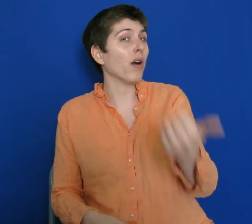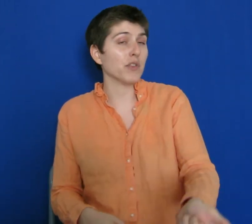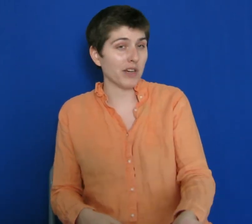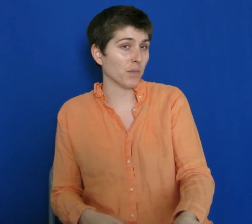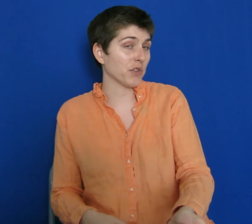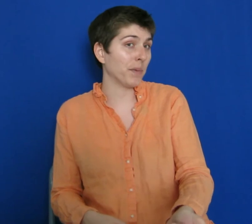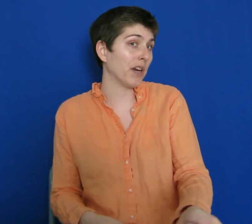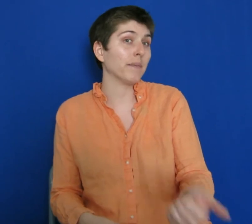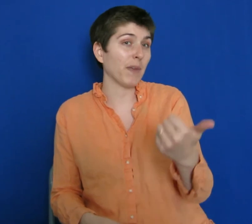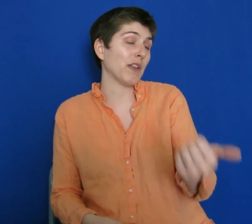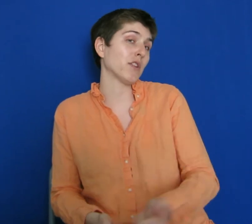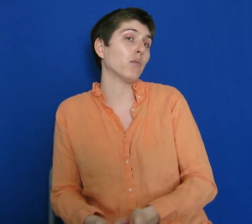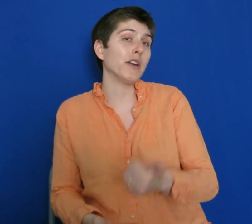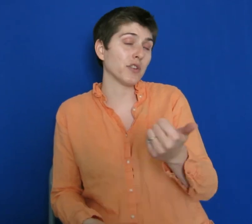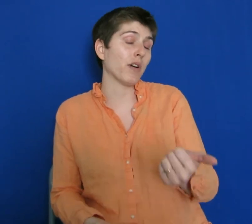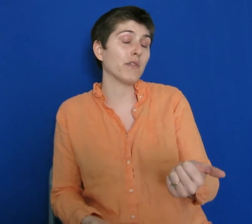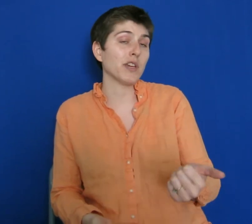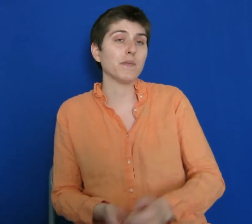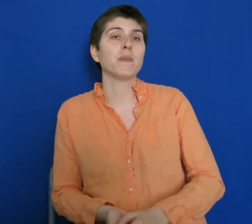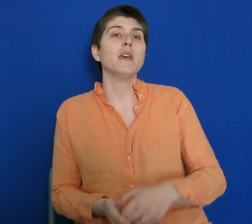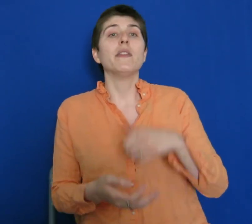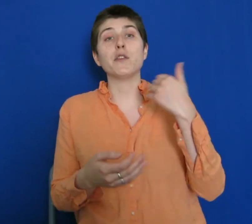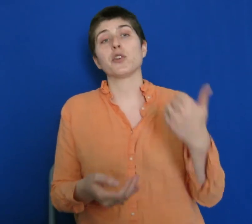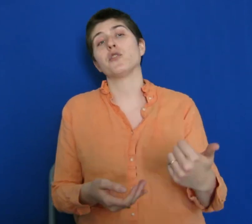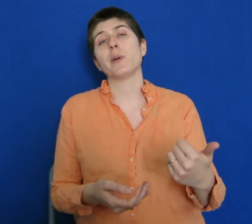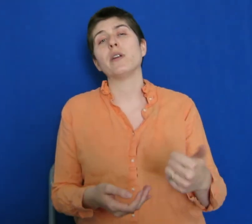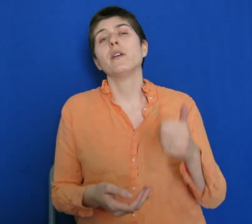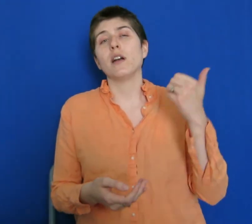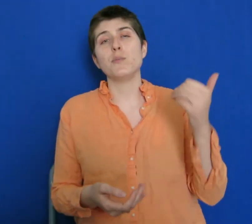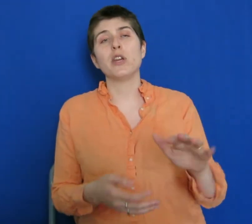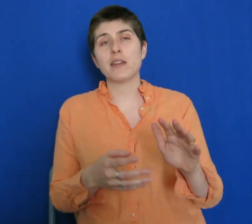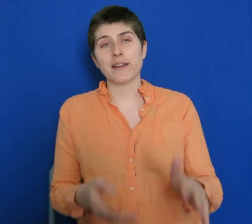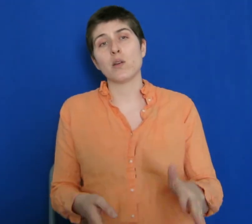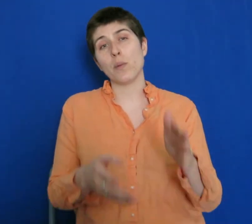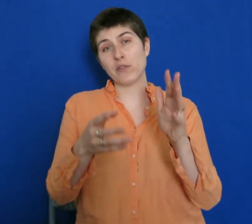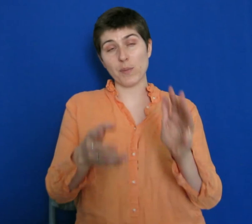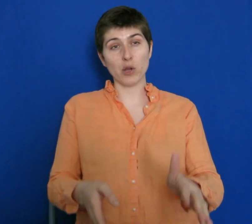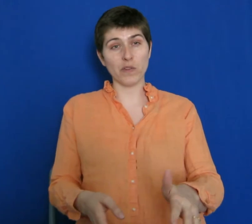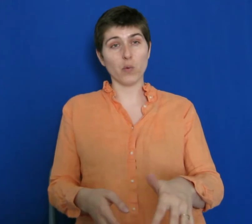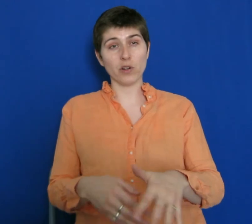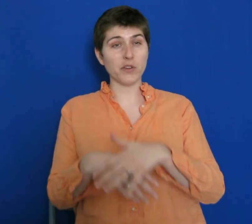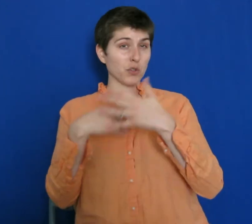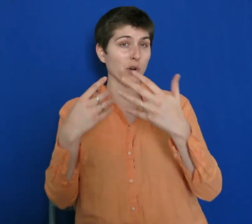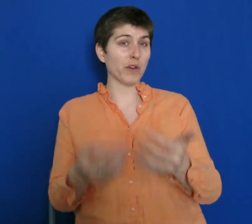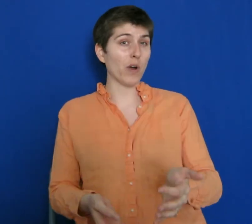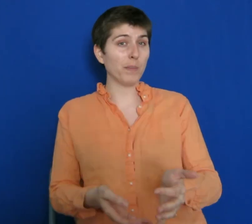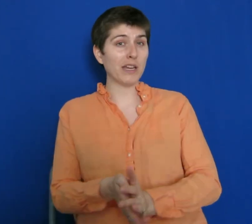conversation with someone here. That's a good way to start a conversation. Then there's Herspirit, a community-connecting woman from all over the world to support their well-being